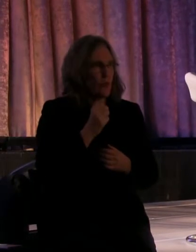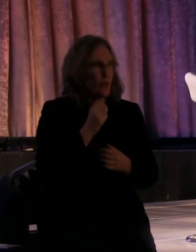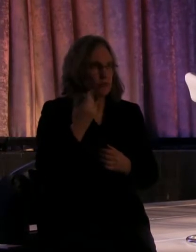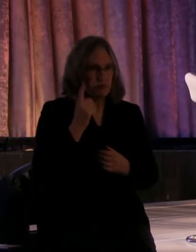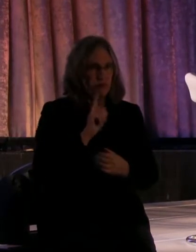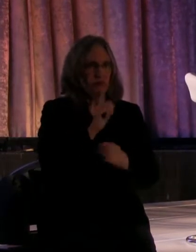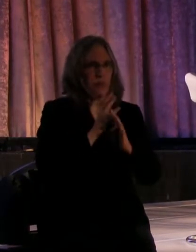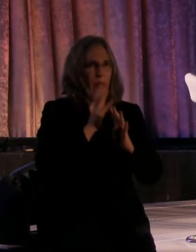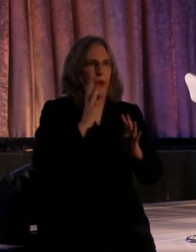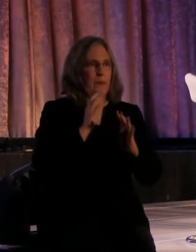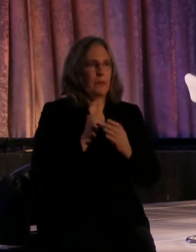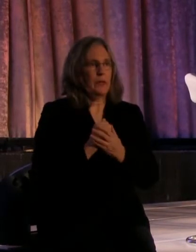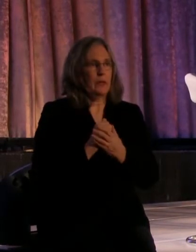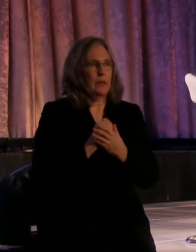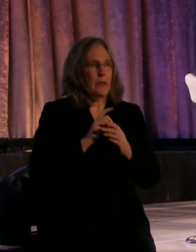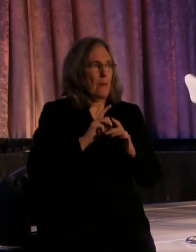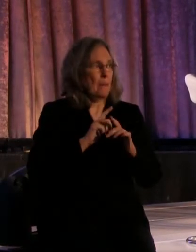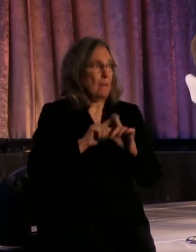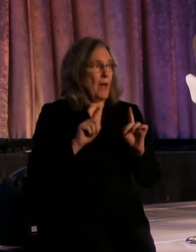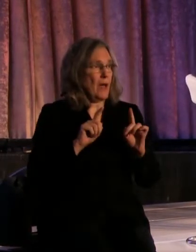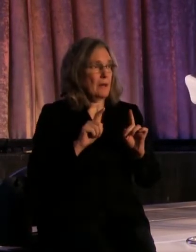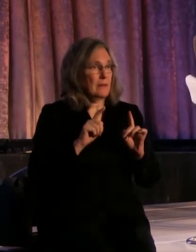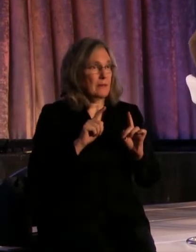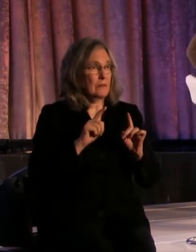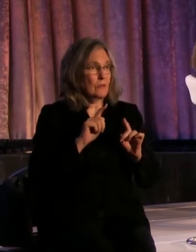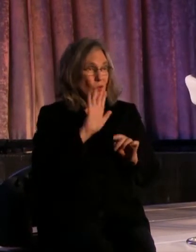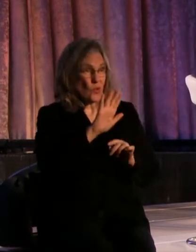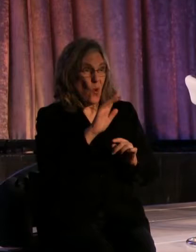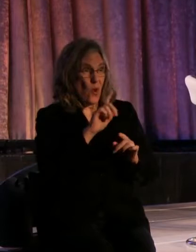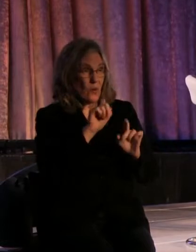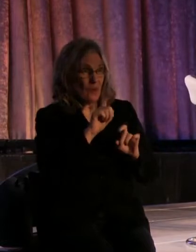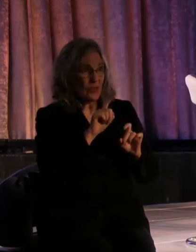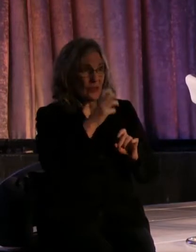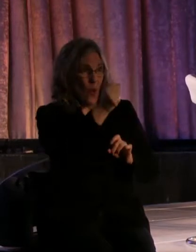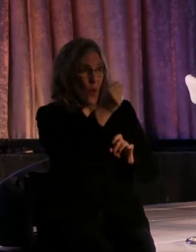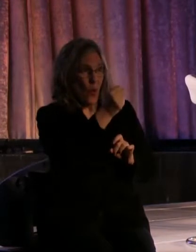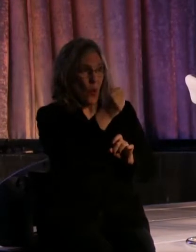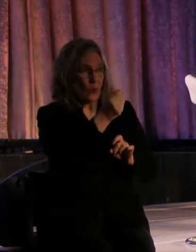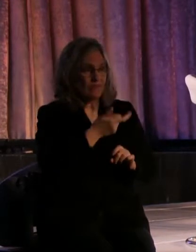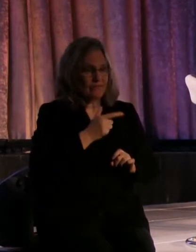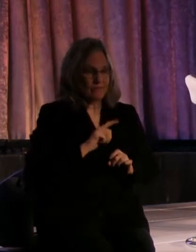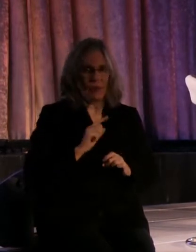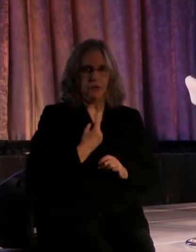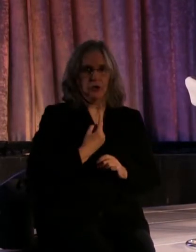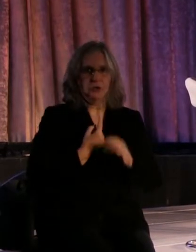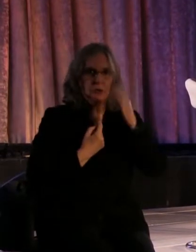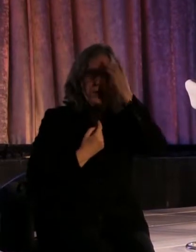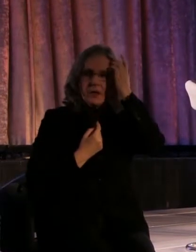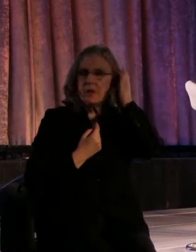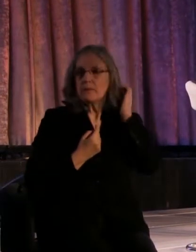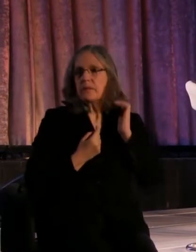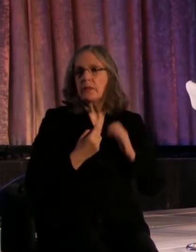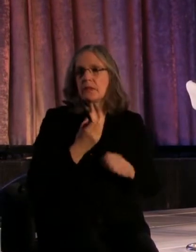before you ask questions, I get at them first. Yay! Cool. So, guys, I'm taking notes.